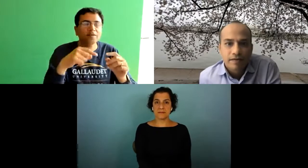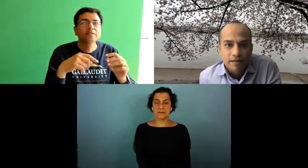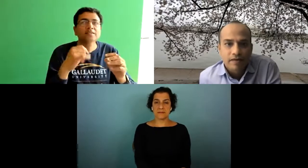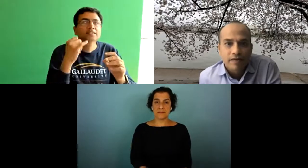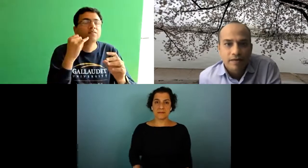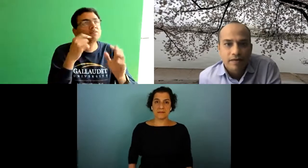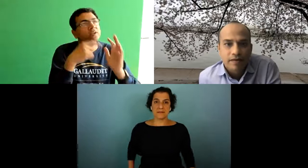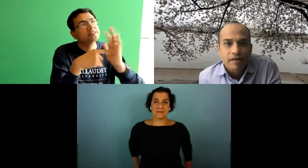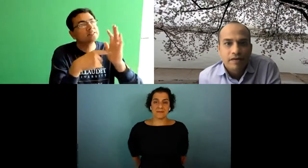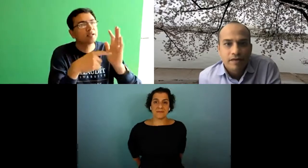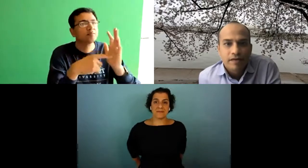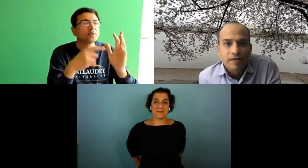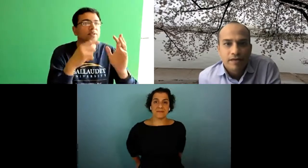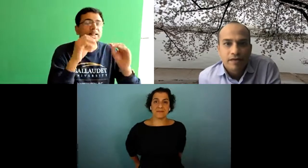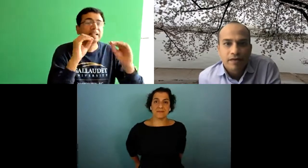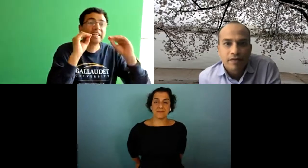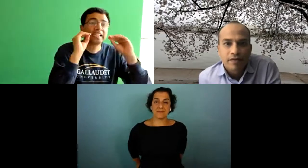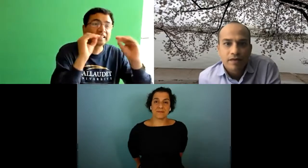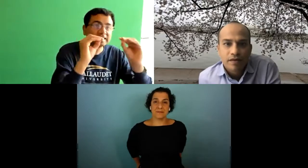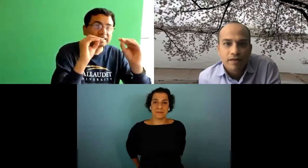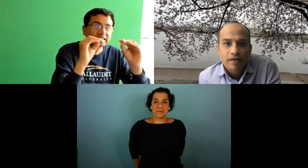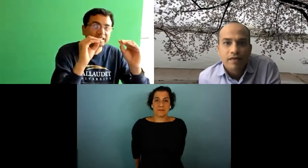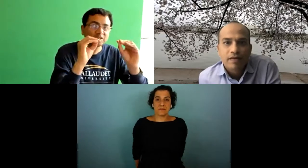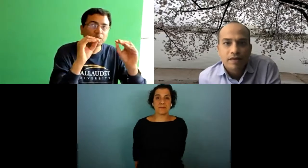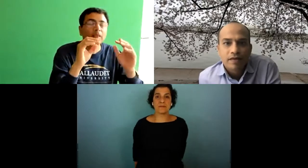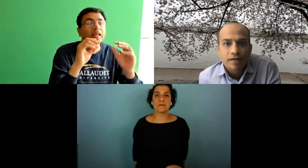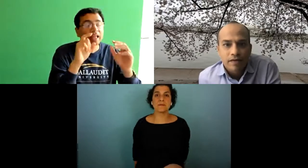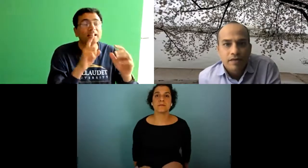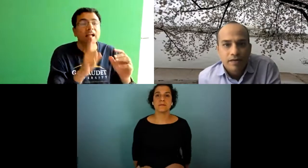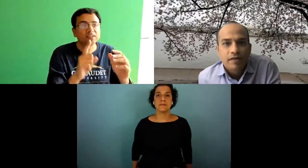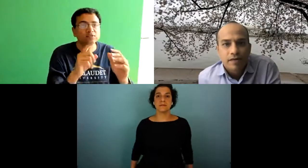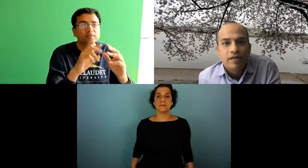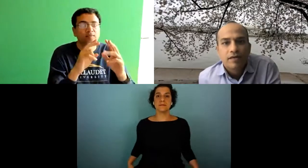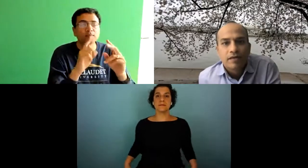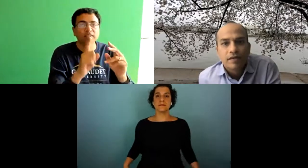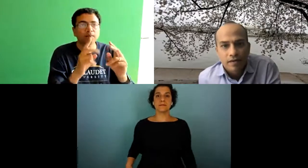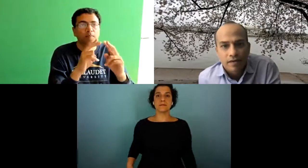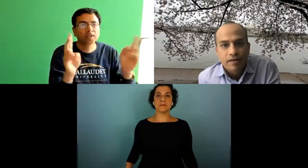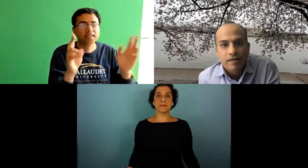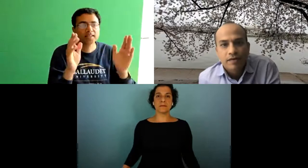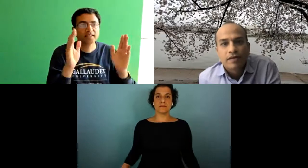what's possible so for example for teaching